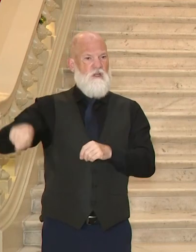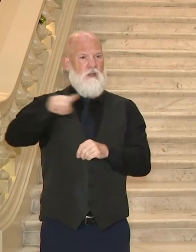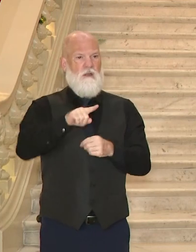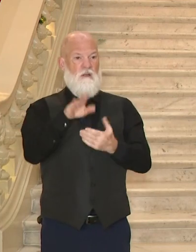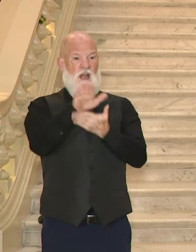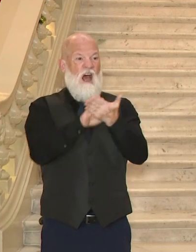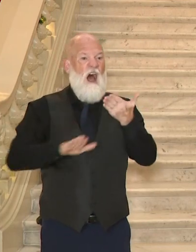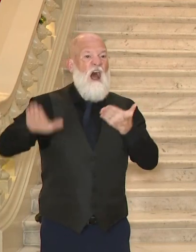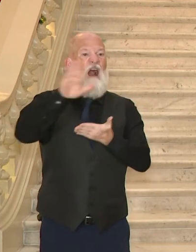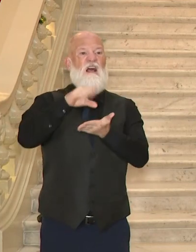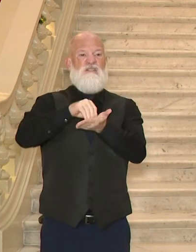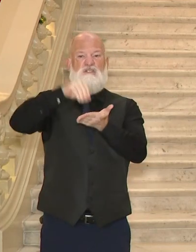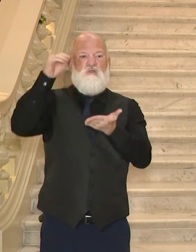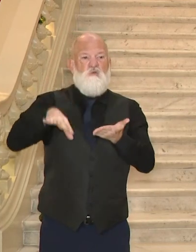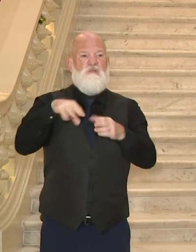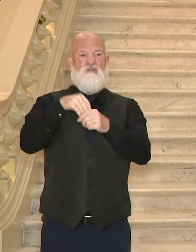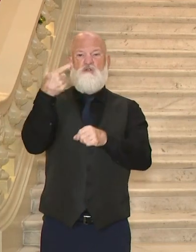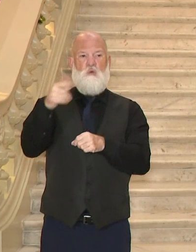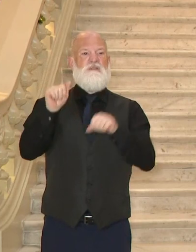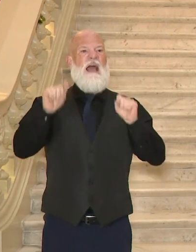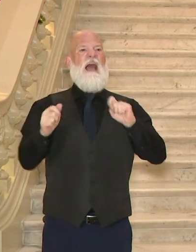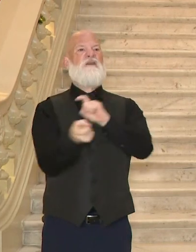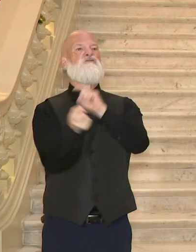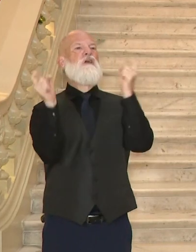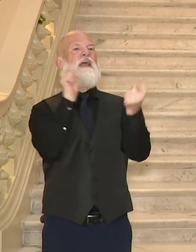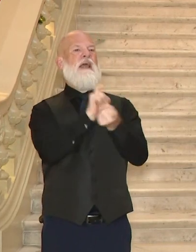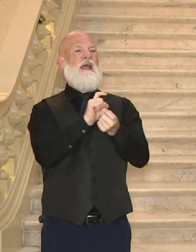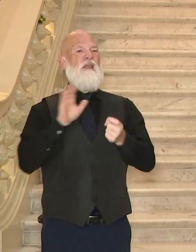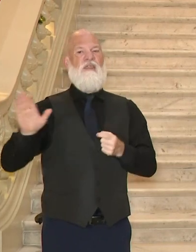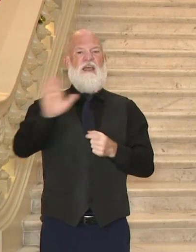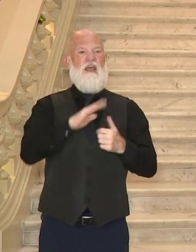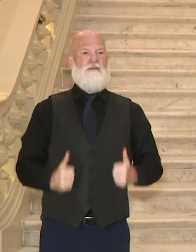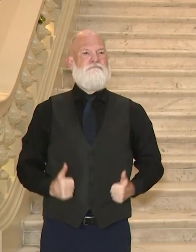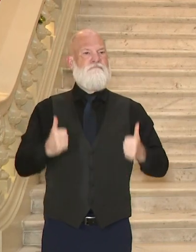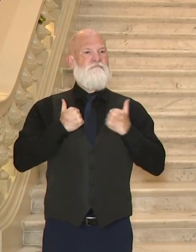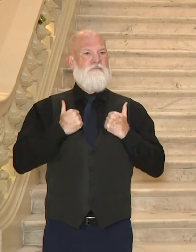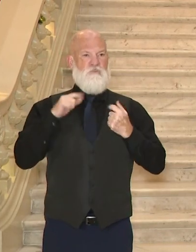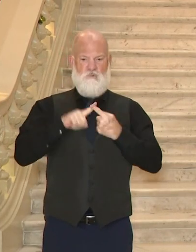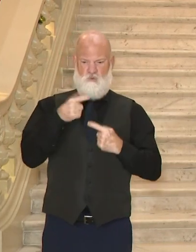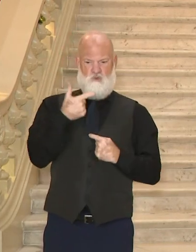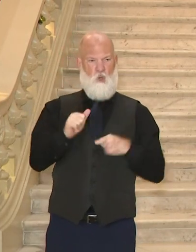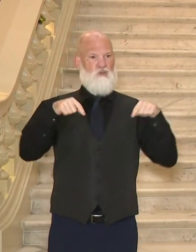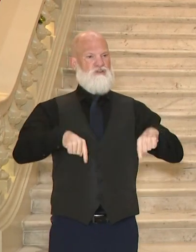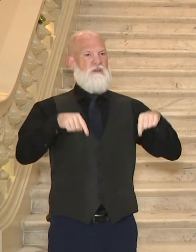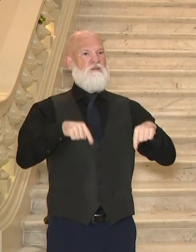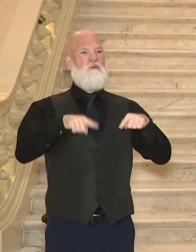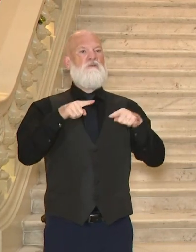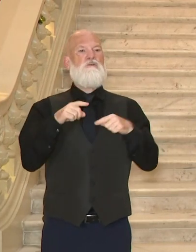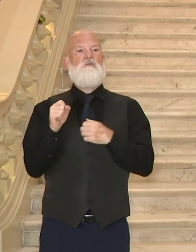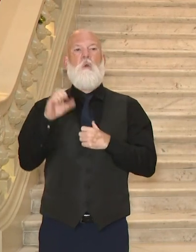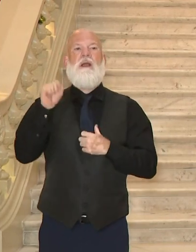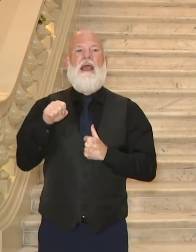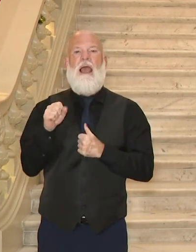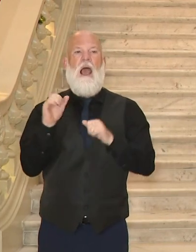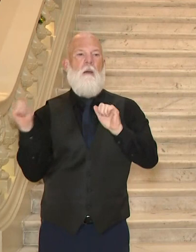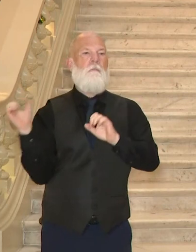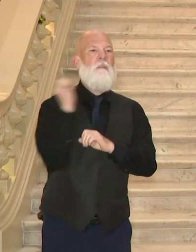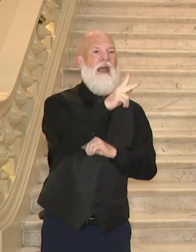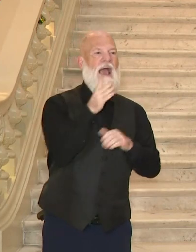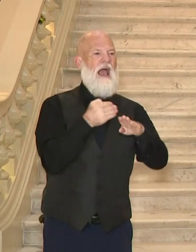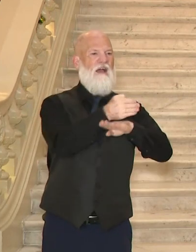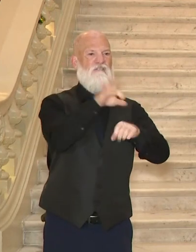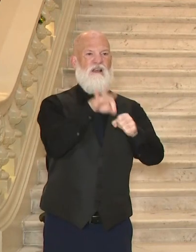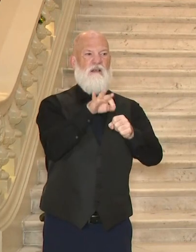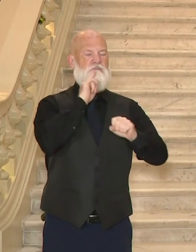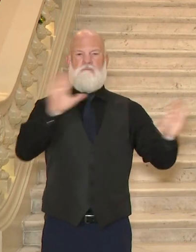residency to Georgia and then change it back after the election. Let me be very clear again. Voting in